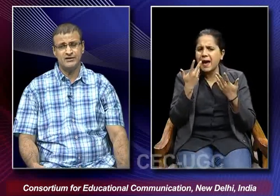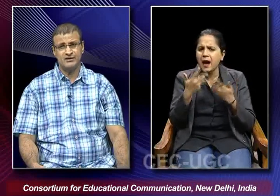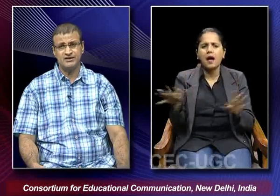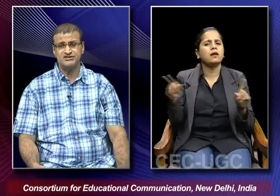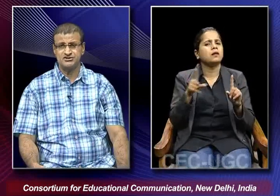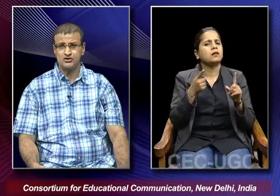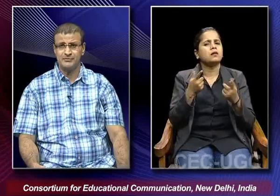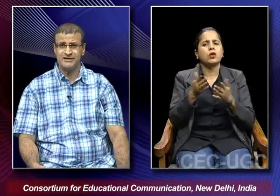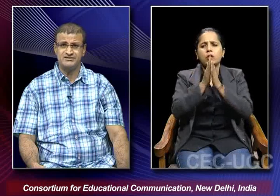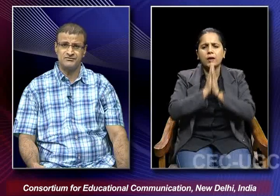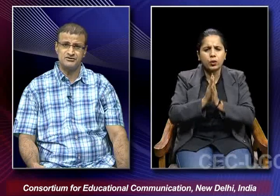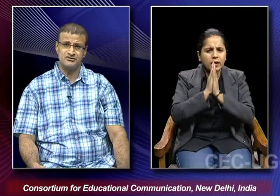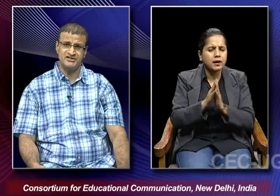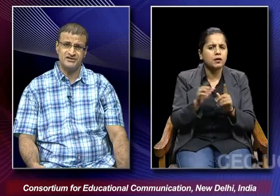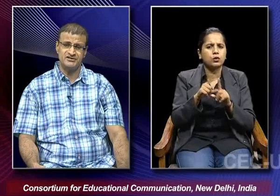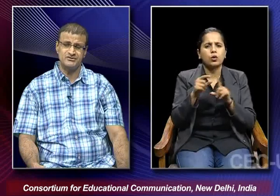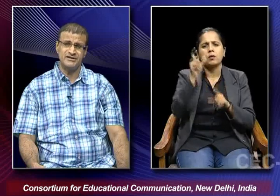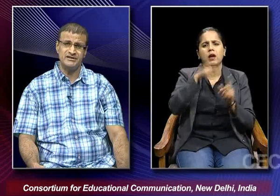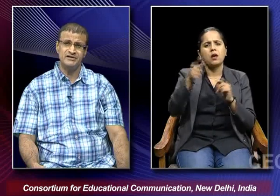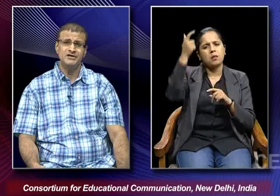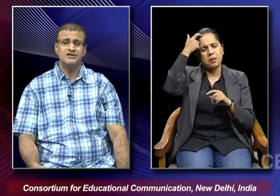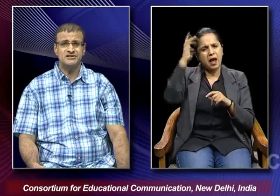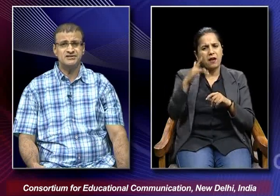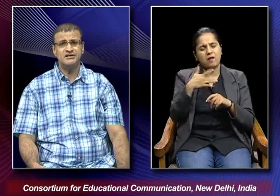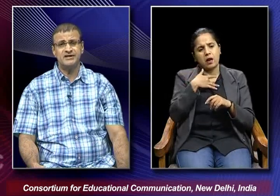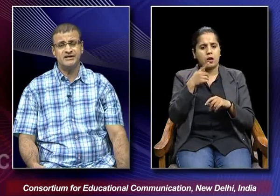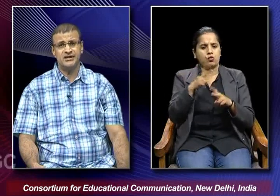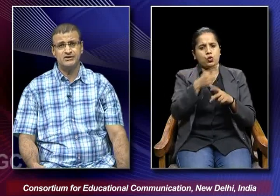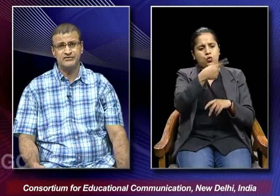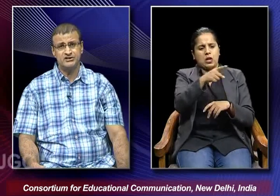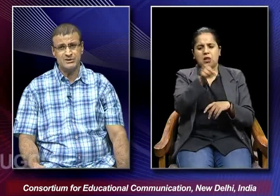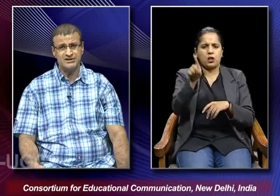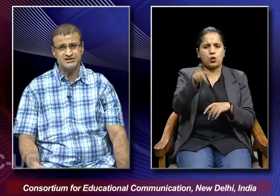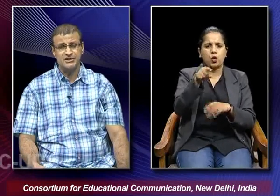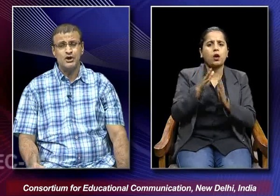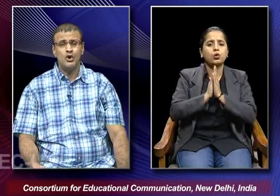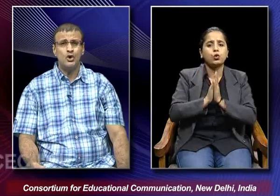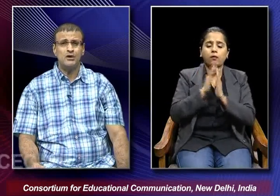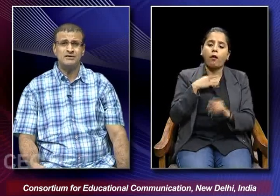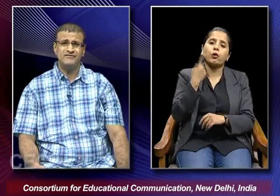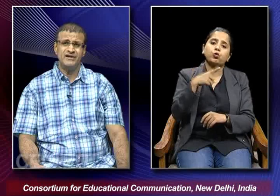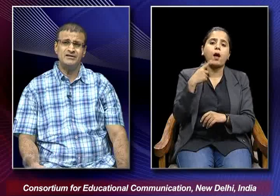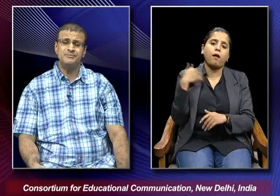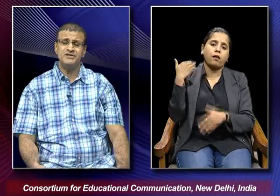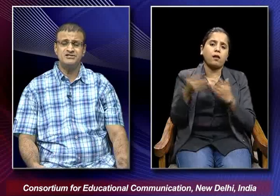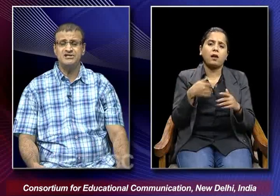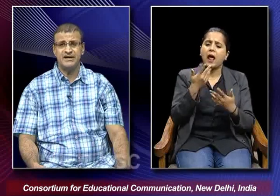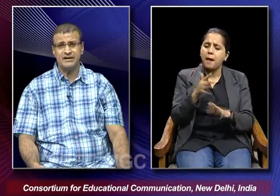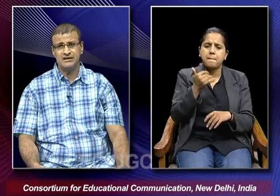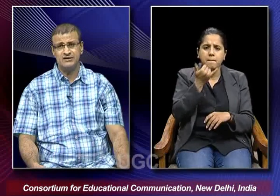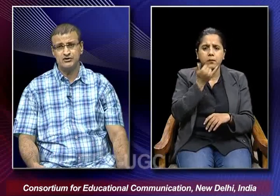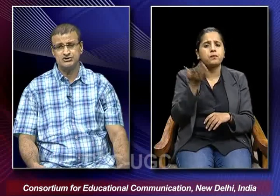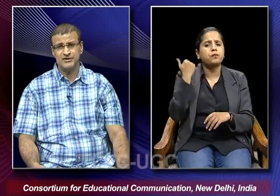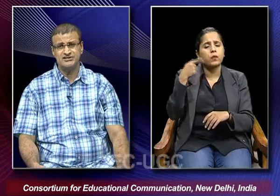of religious dogmatism which was there in the society concerning any kind of rituals or the way the priestly